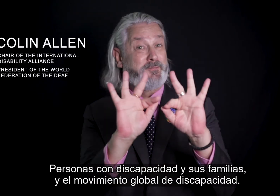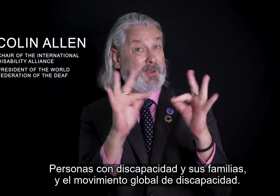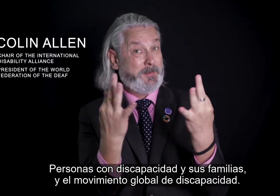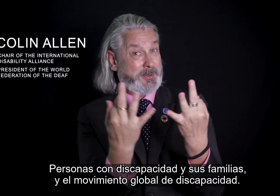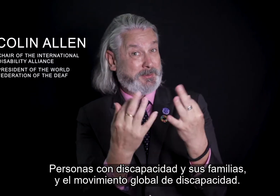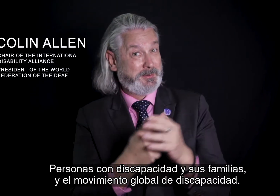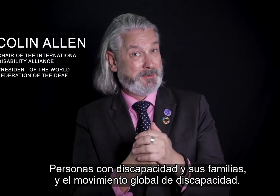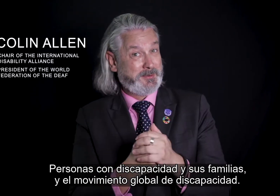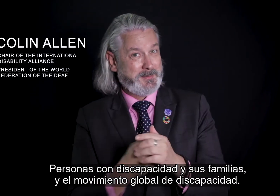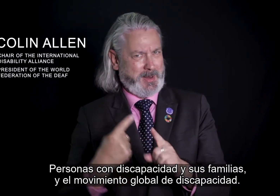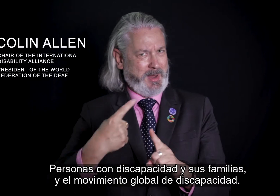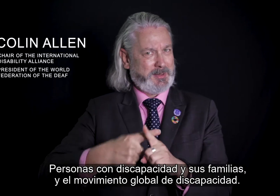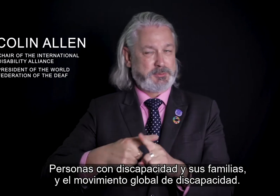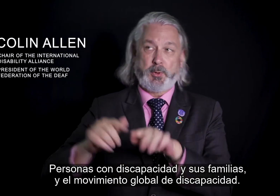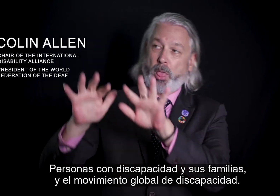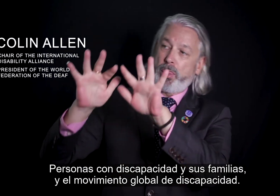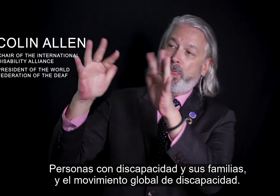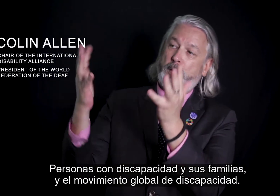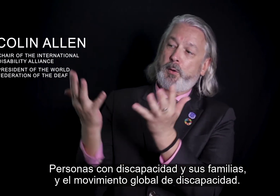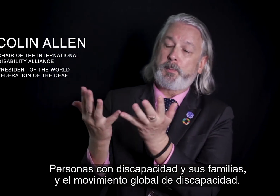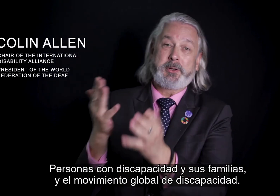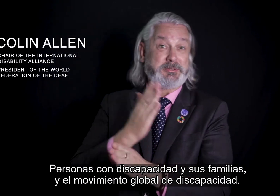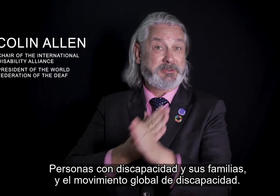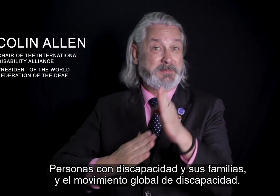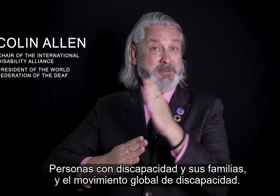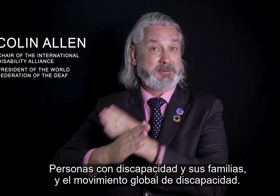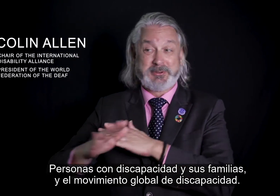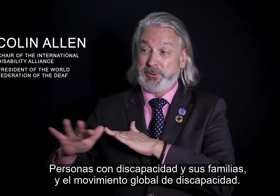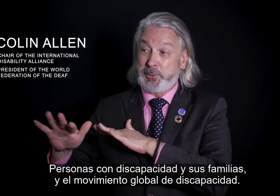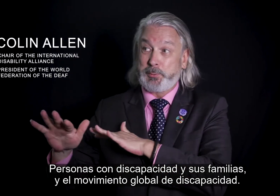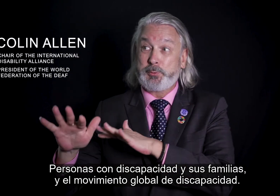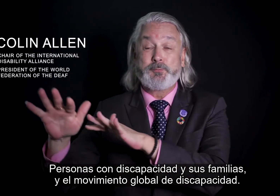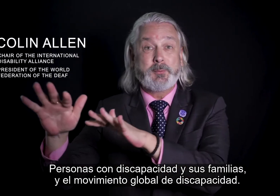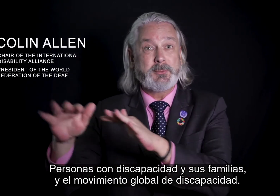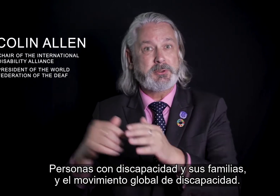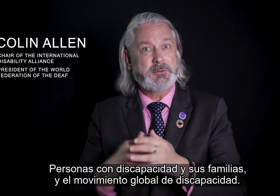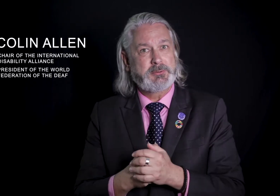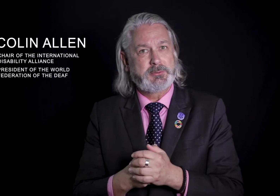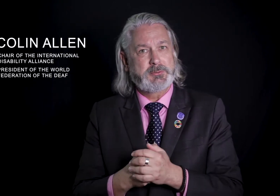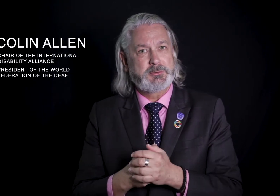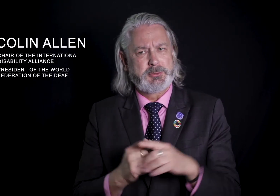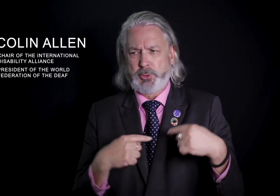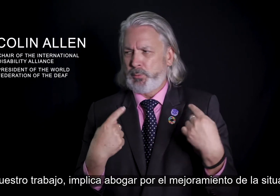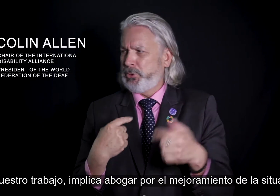your families and the global disability movement.